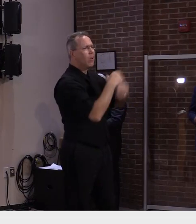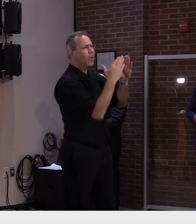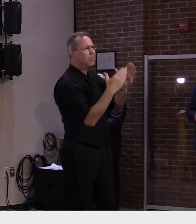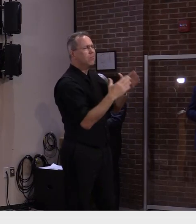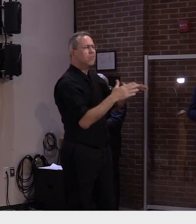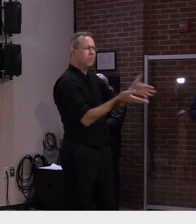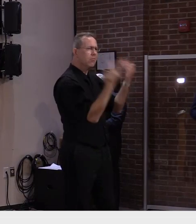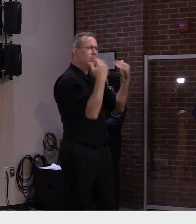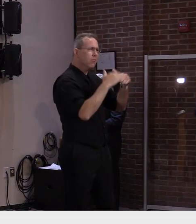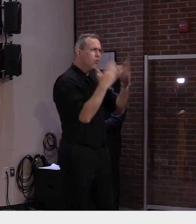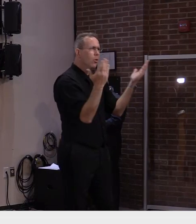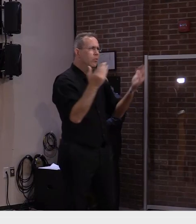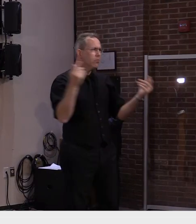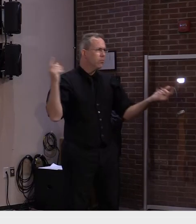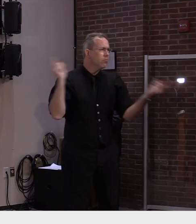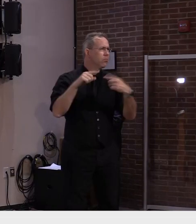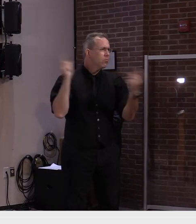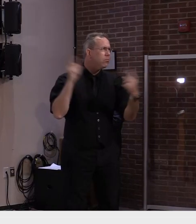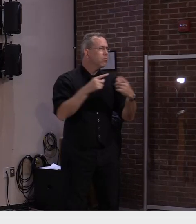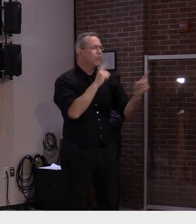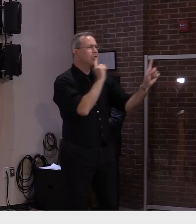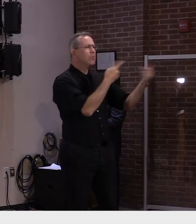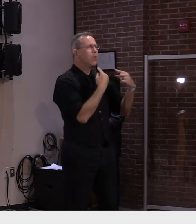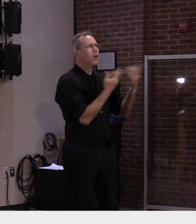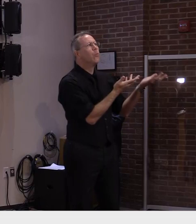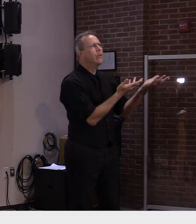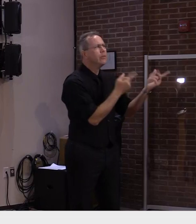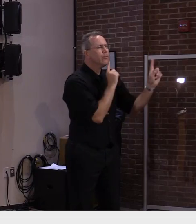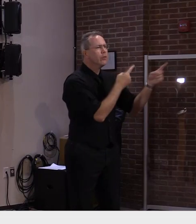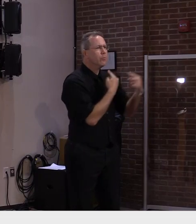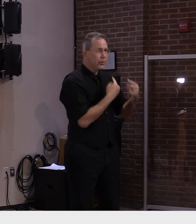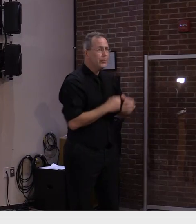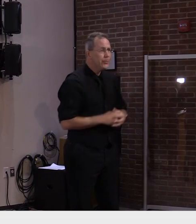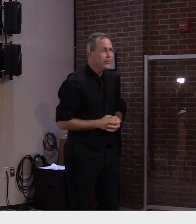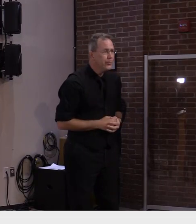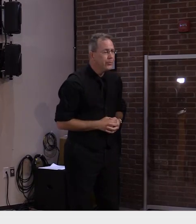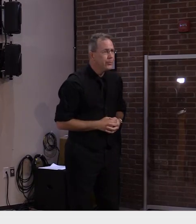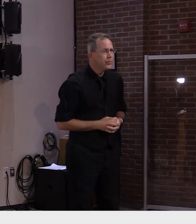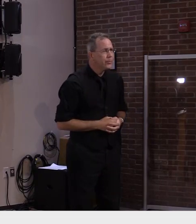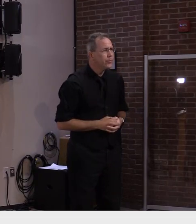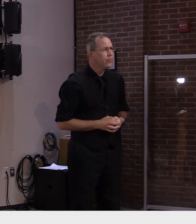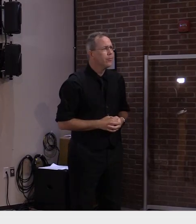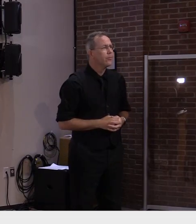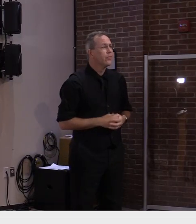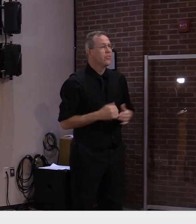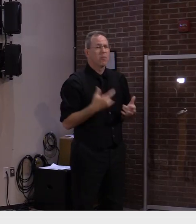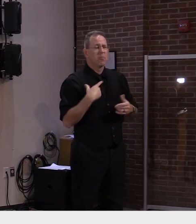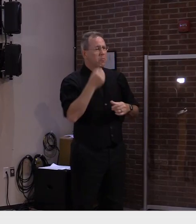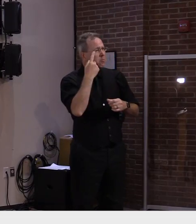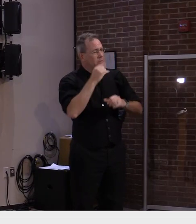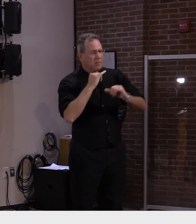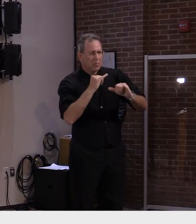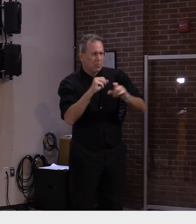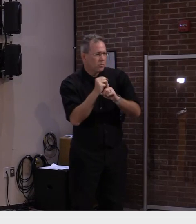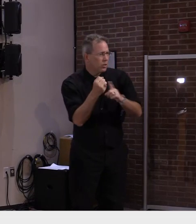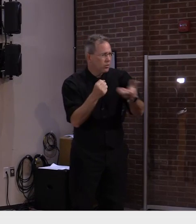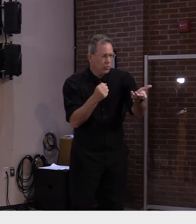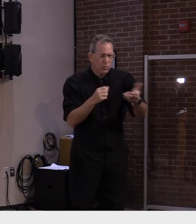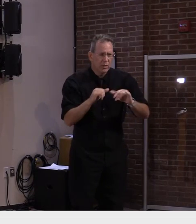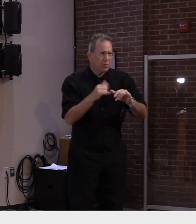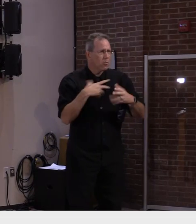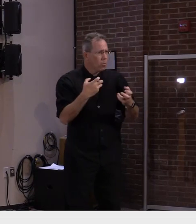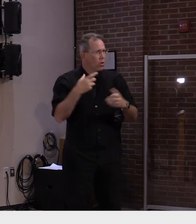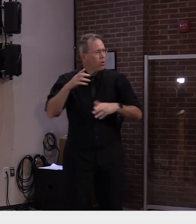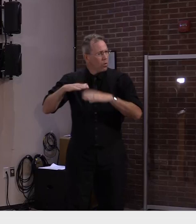await that, but I, again, I have no idea why there's a lack of action